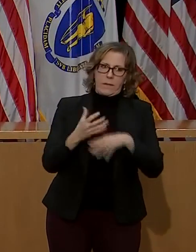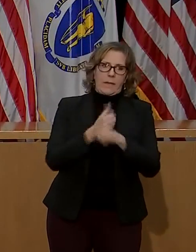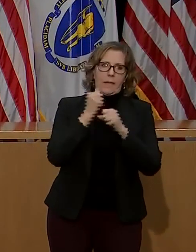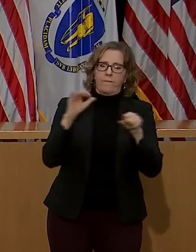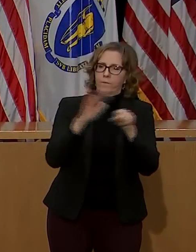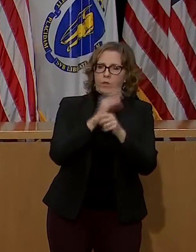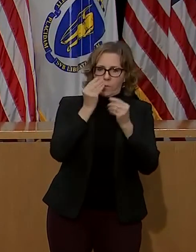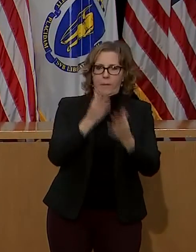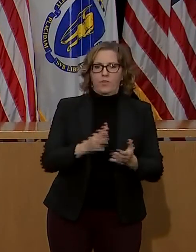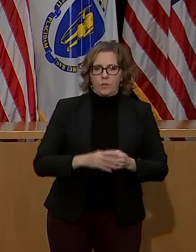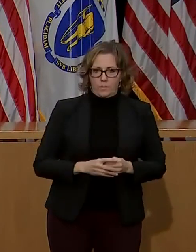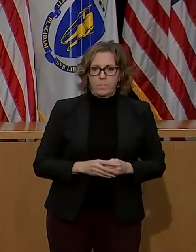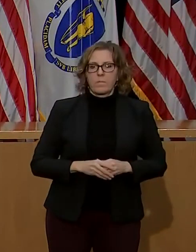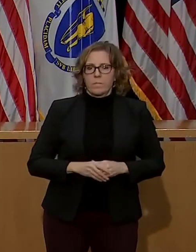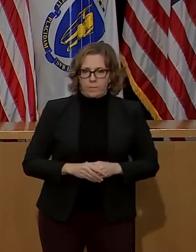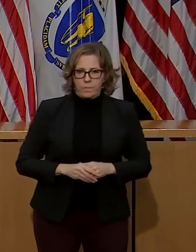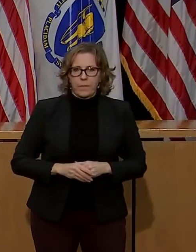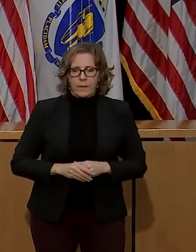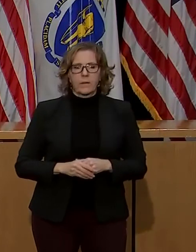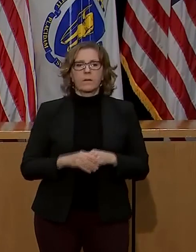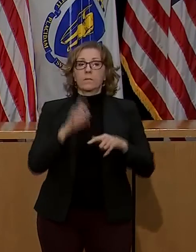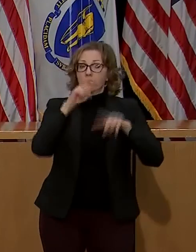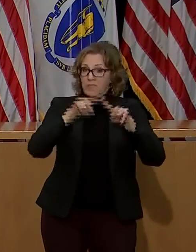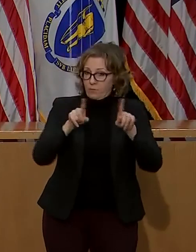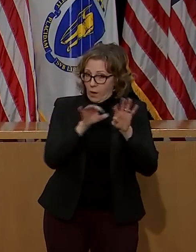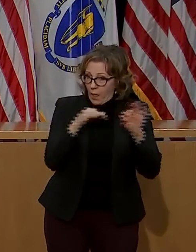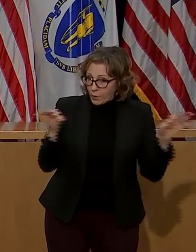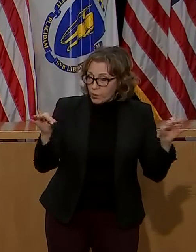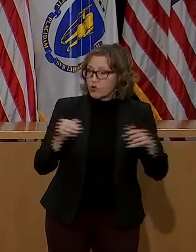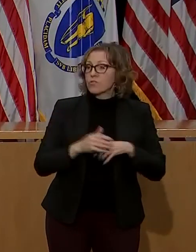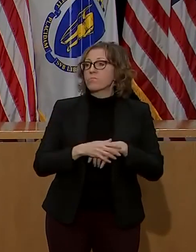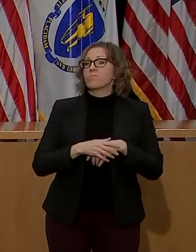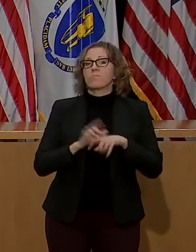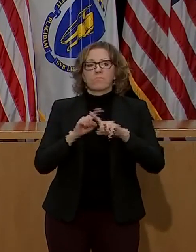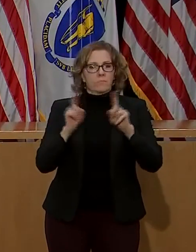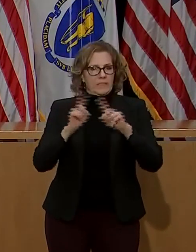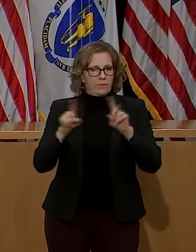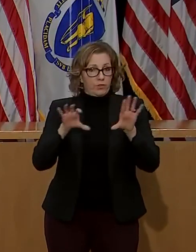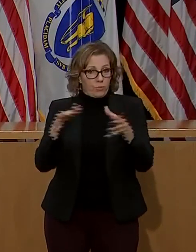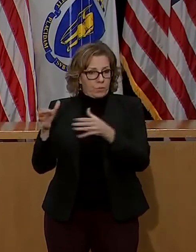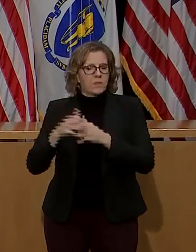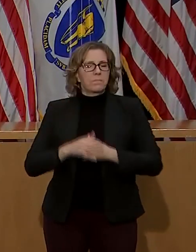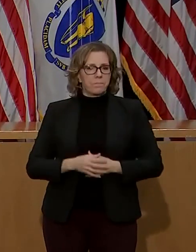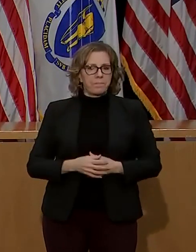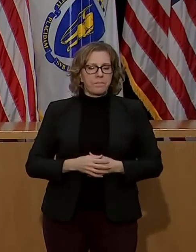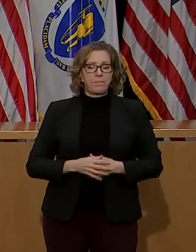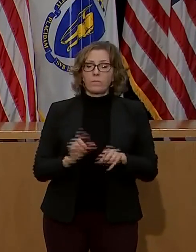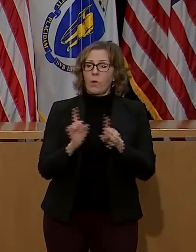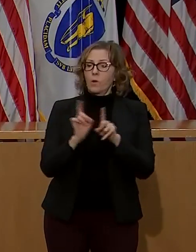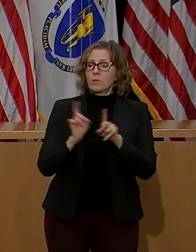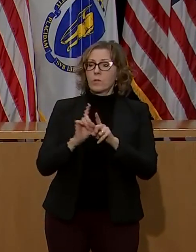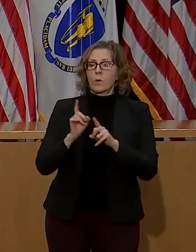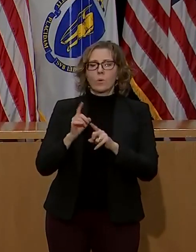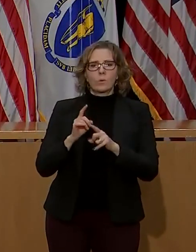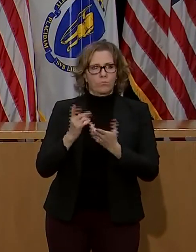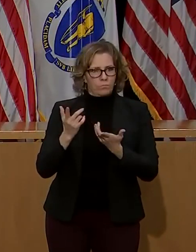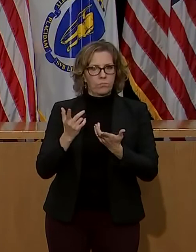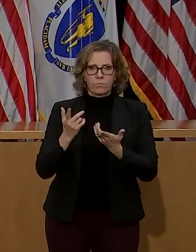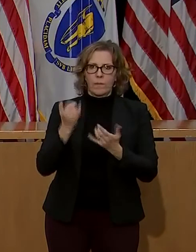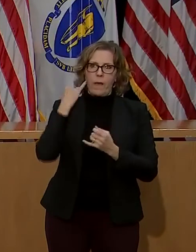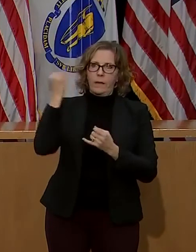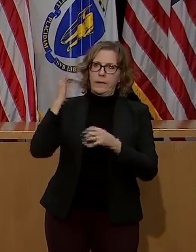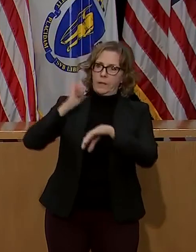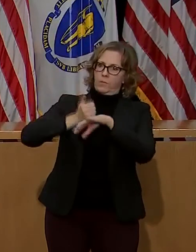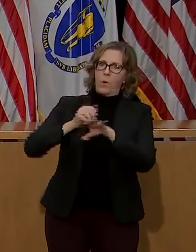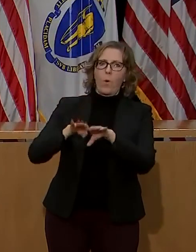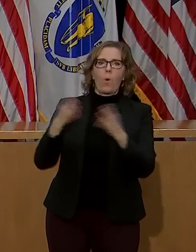Overlaying all of this is a commitment by the governor and the secretary to open up vaccination sites in Chelsea and East Boston and Revere with